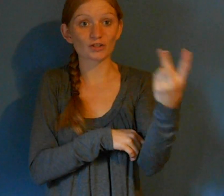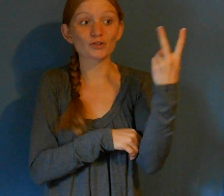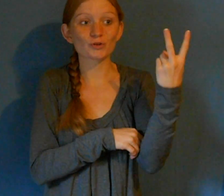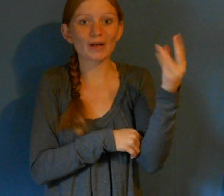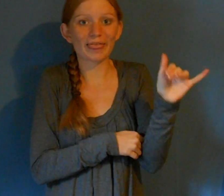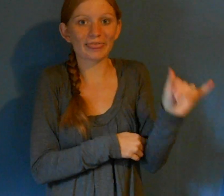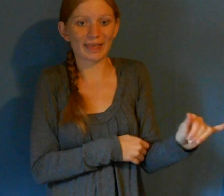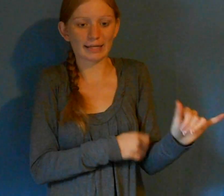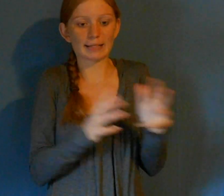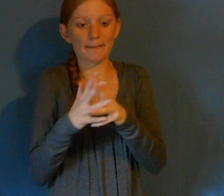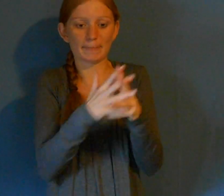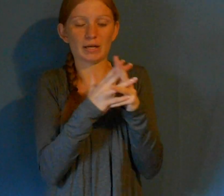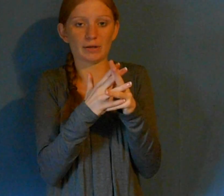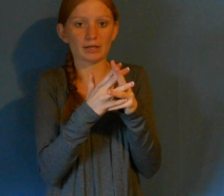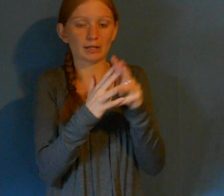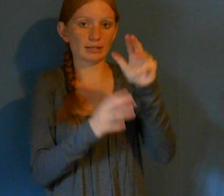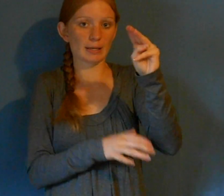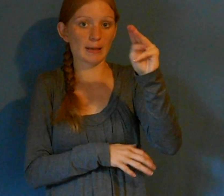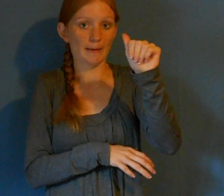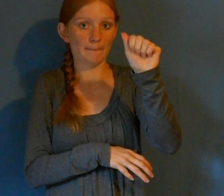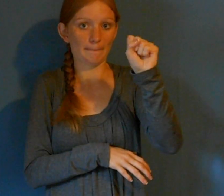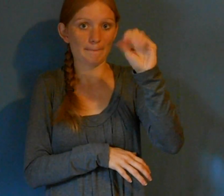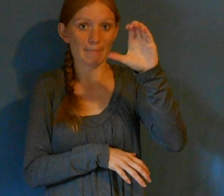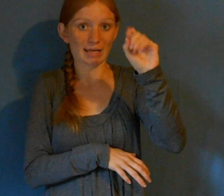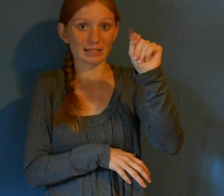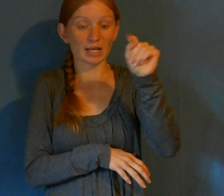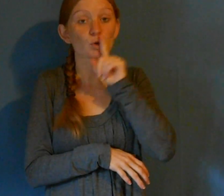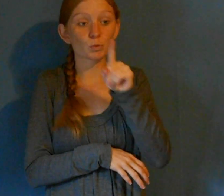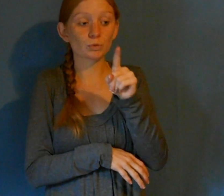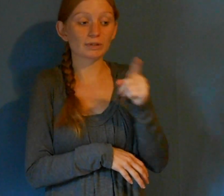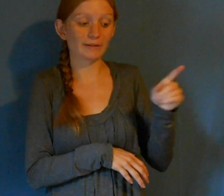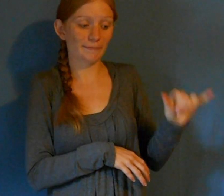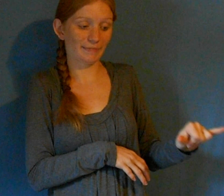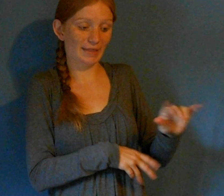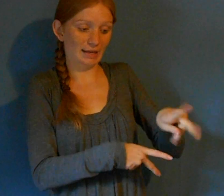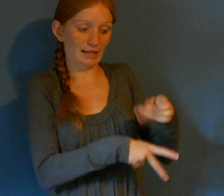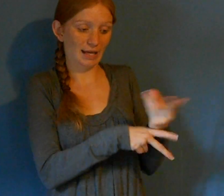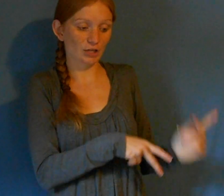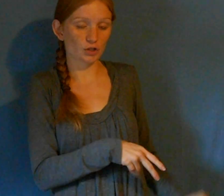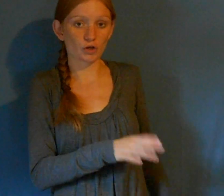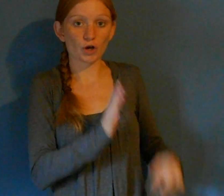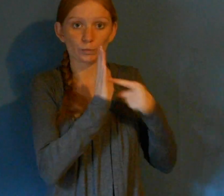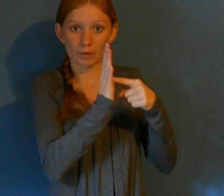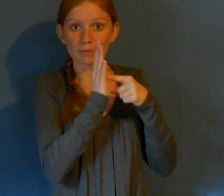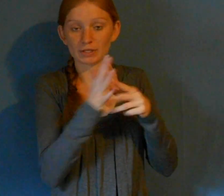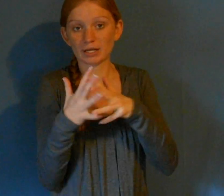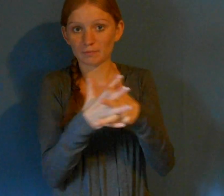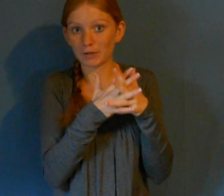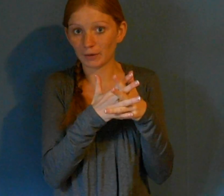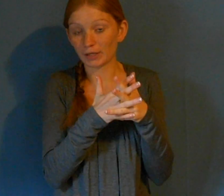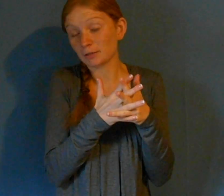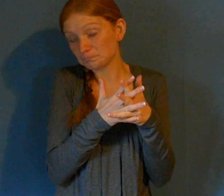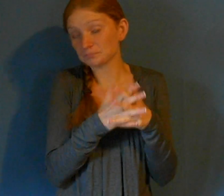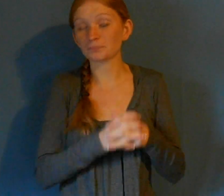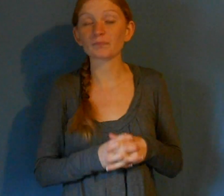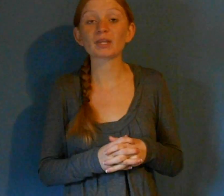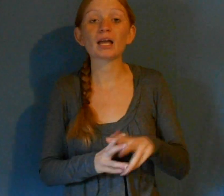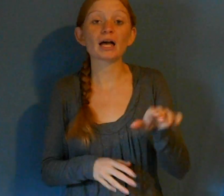all sorts of stuff to represent America. Um, and another interesting fact is they have the American